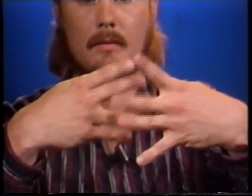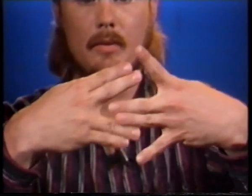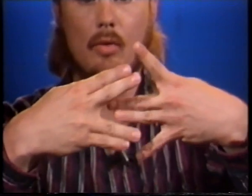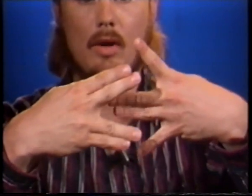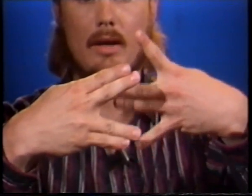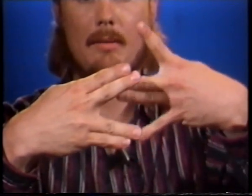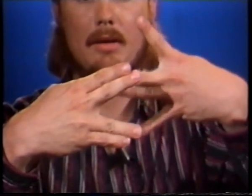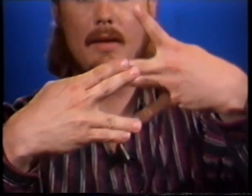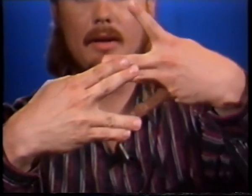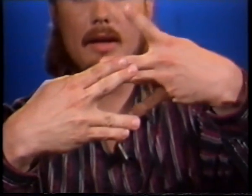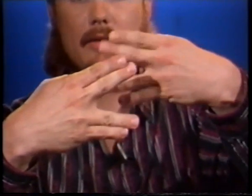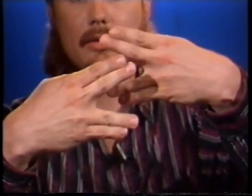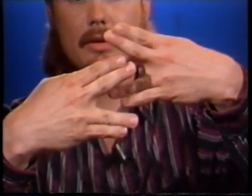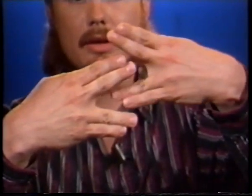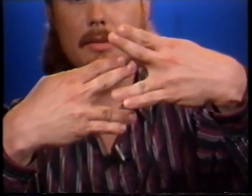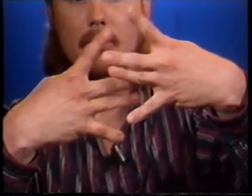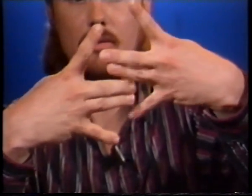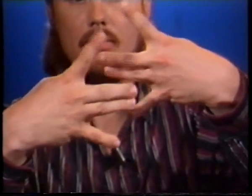Or I can have my left hand actually coming through.